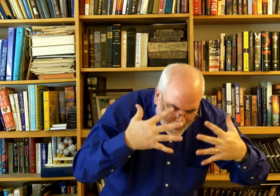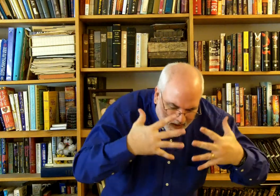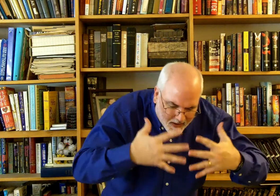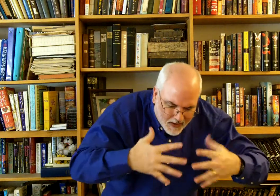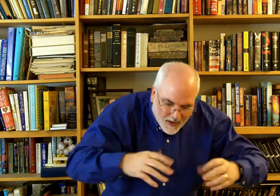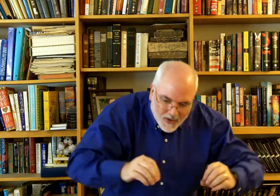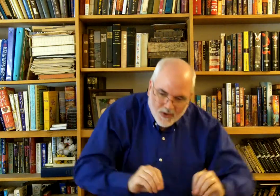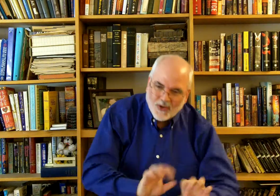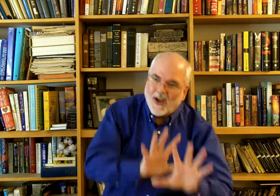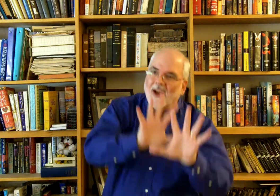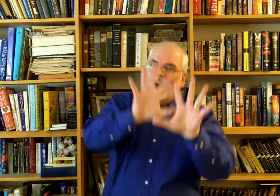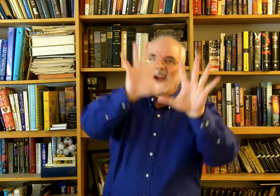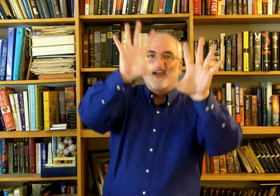shining